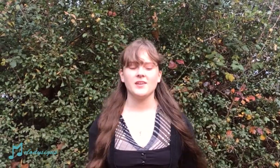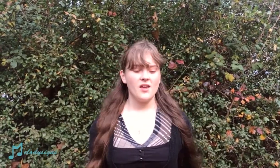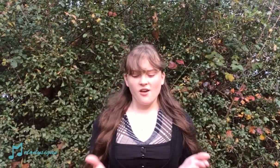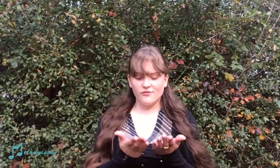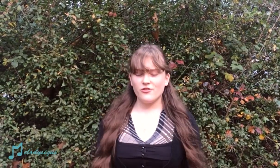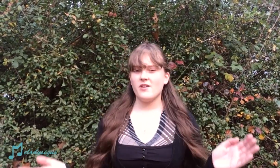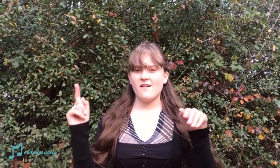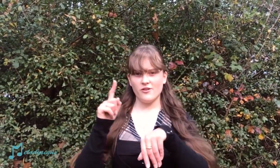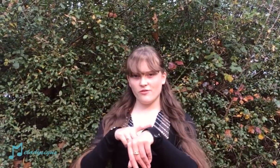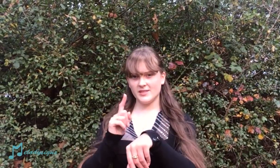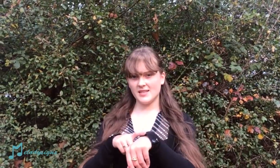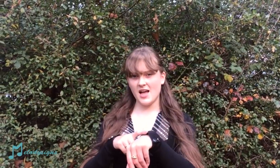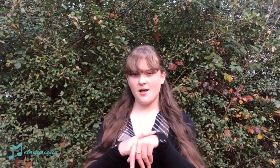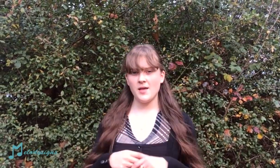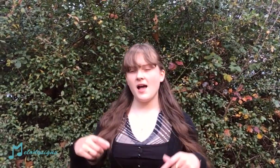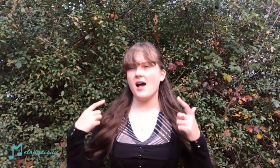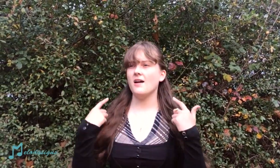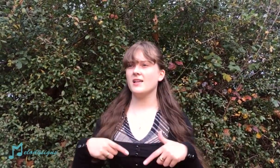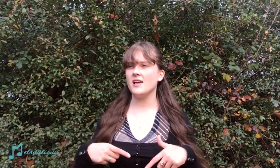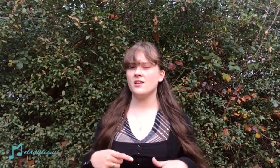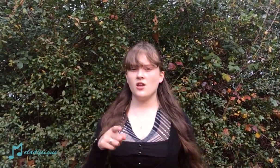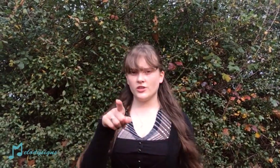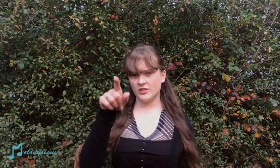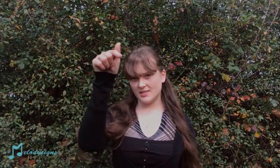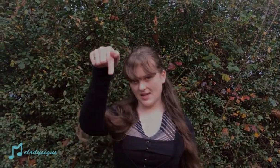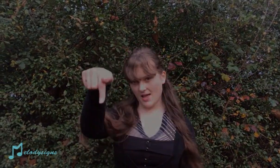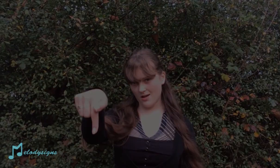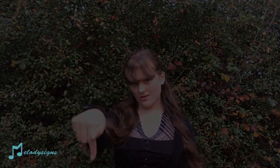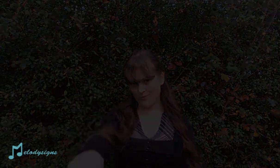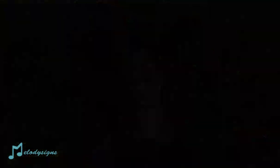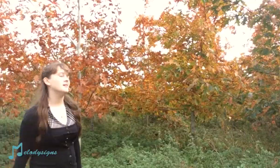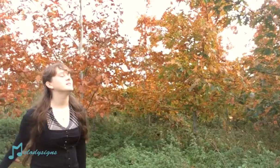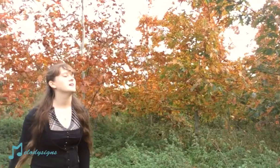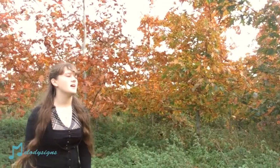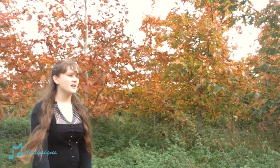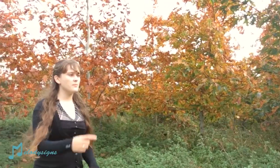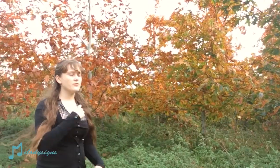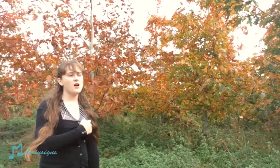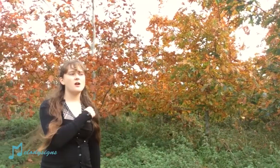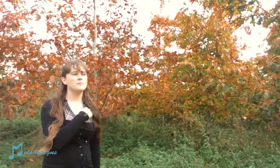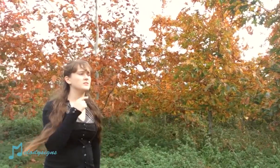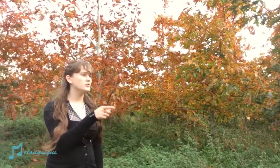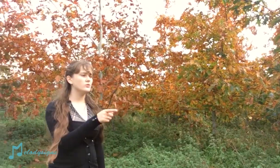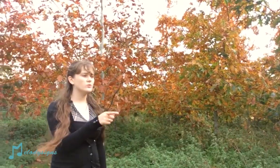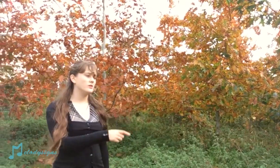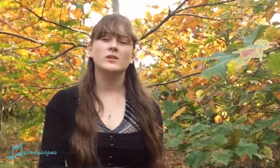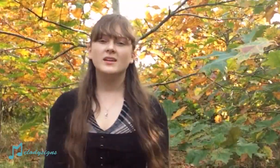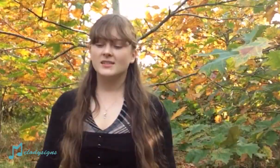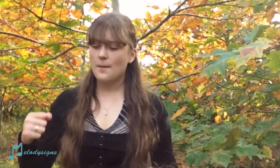Forever a time, I'll let you down And I promise you to